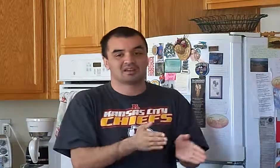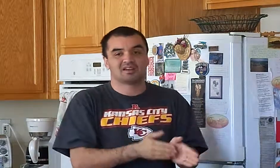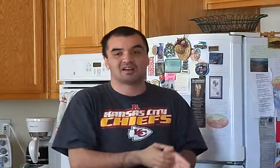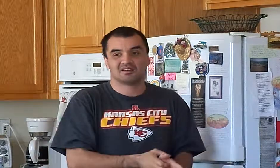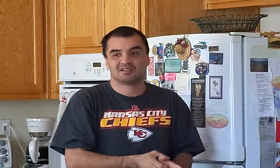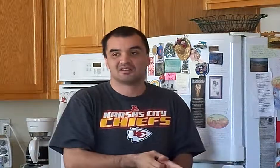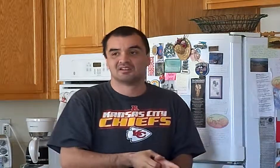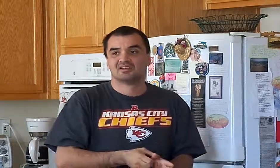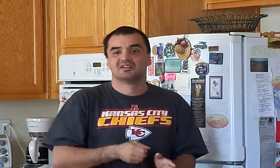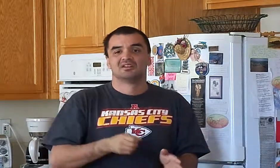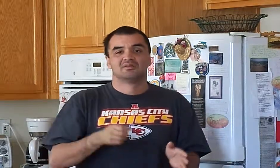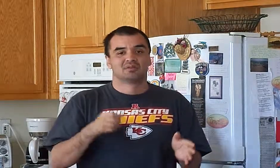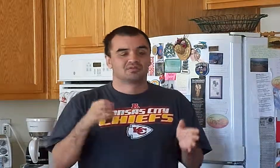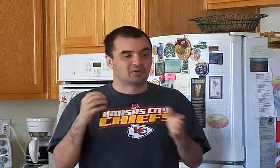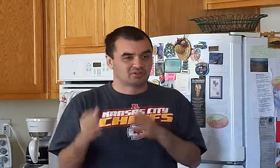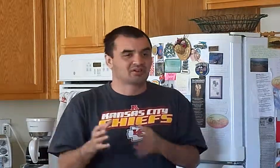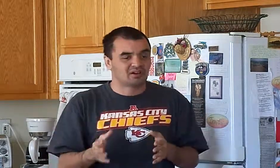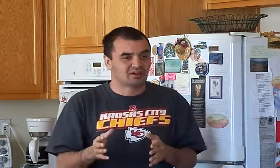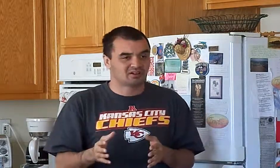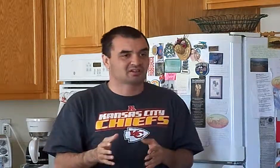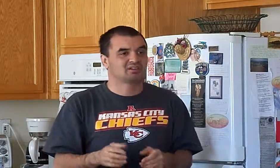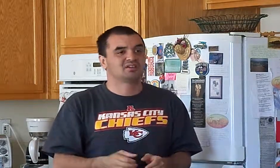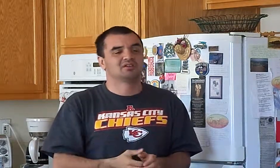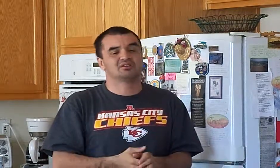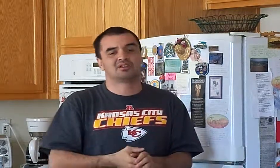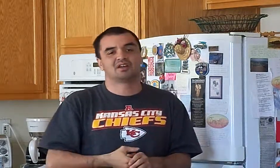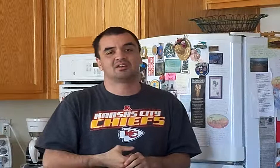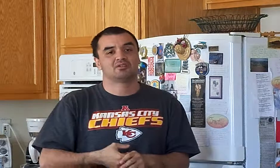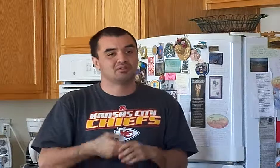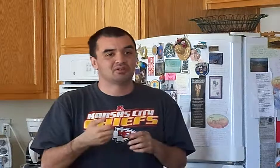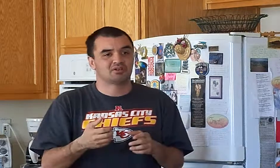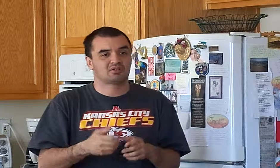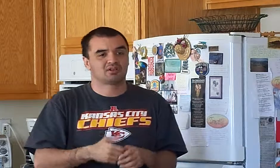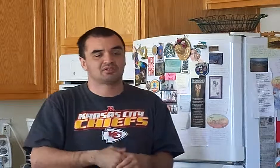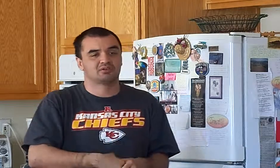mechanized for this arc and all that, including the crossover,